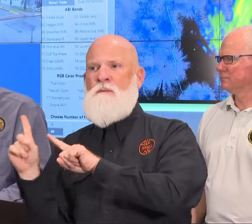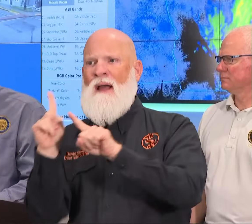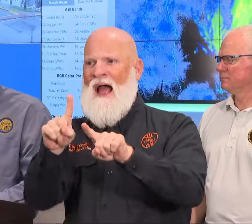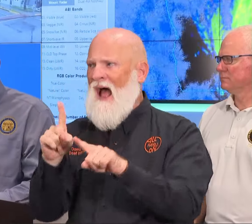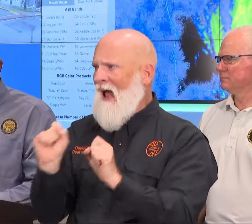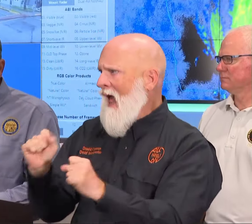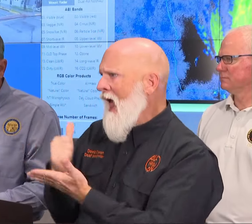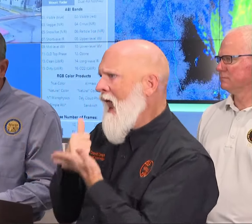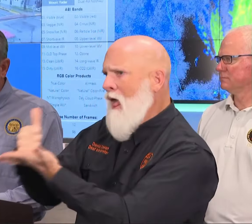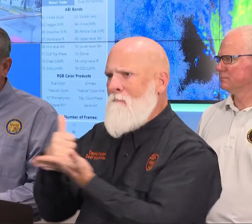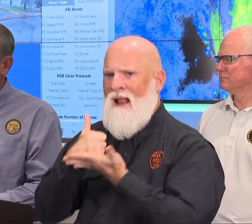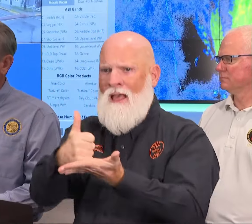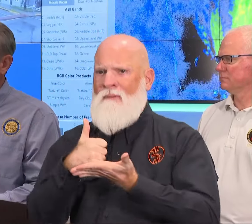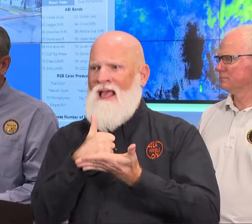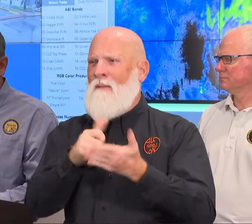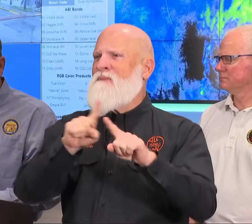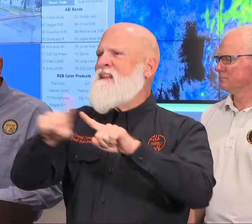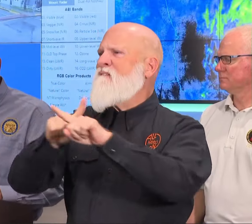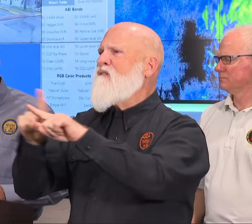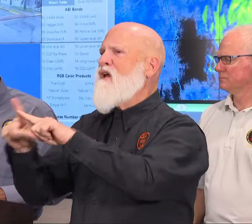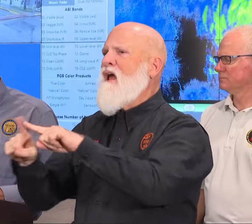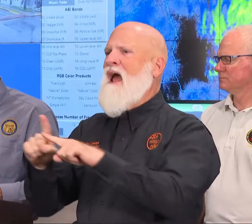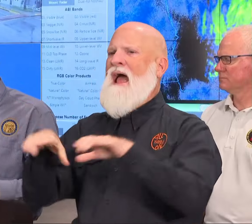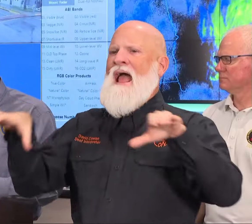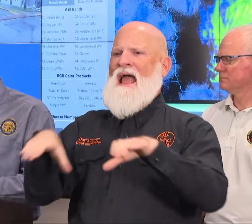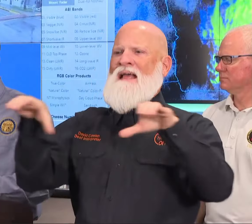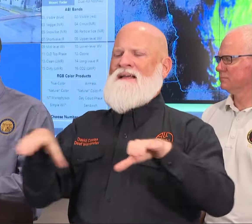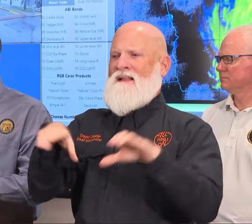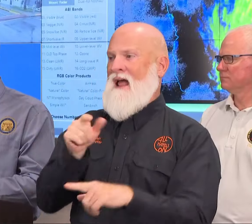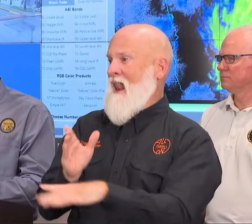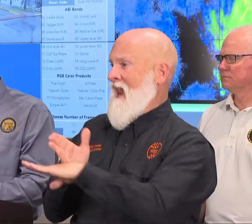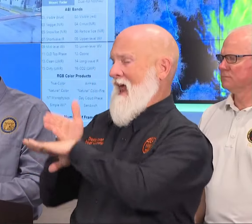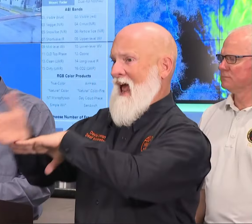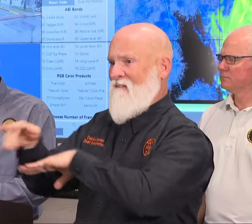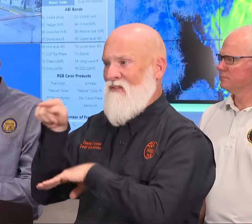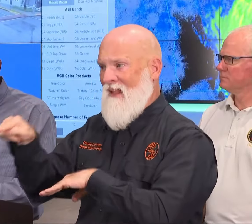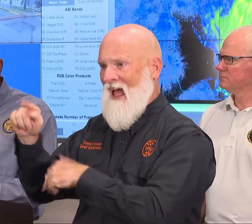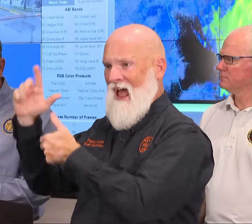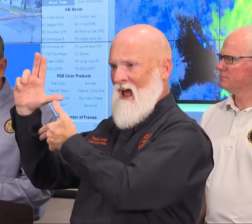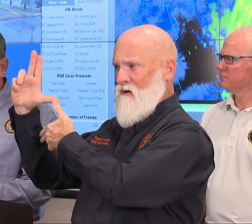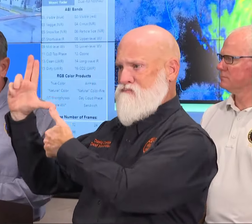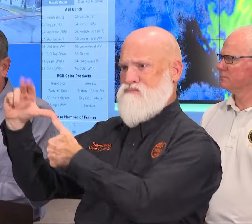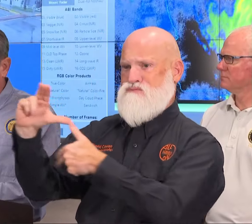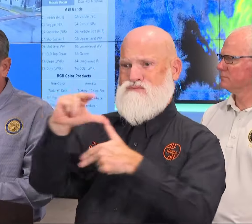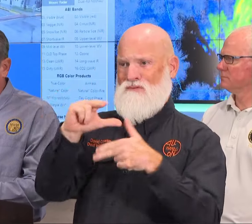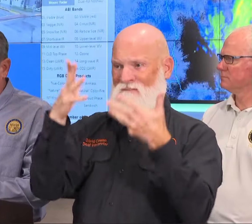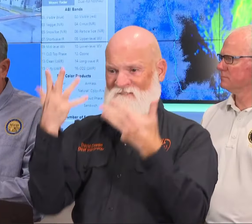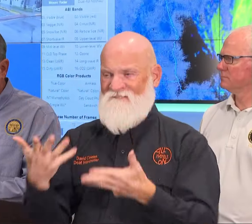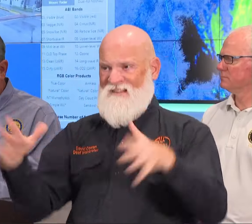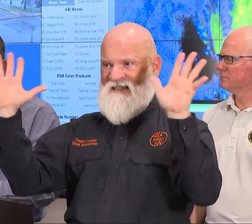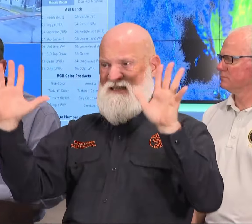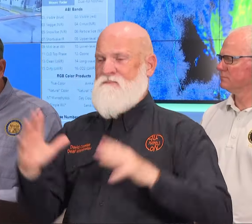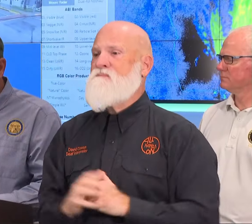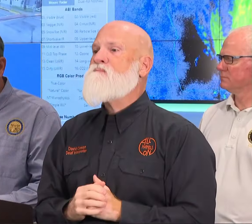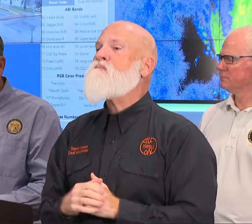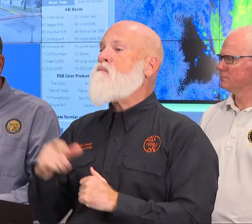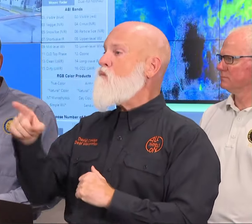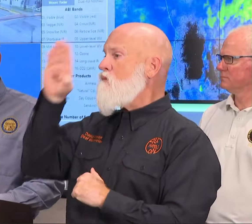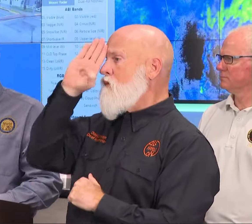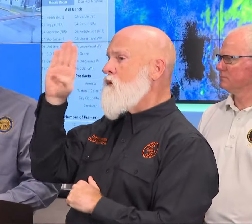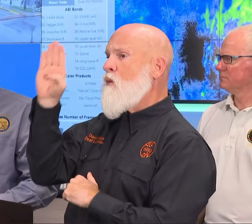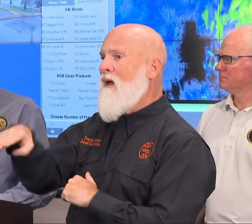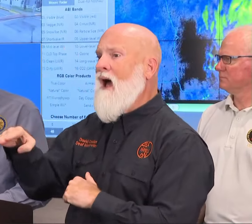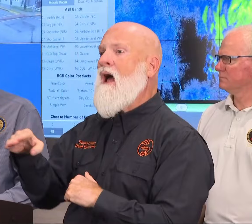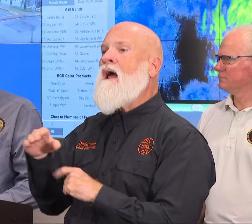post storm moving through so certainly appreciate that as you all know Debbie made landfall landfall is a